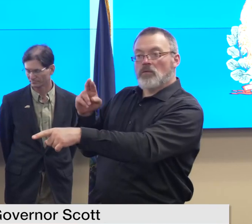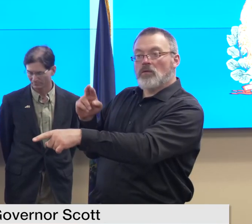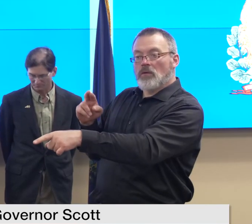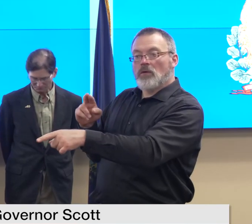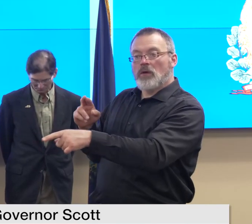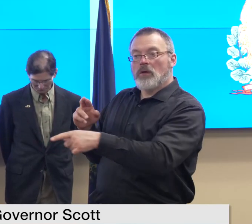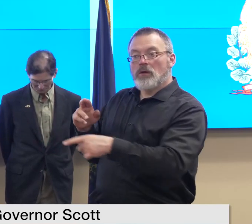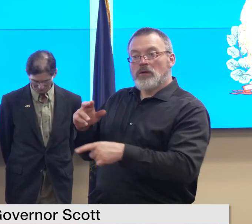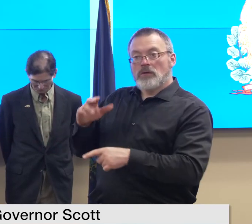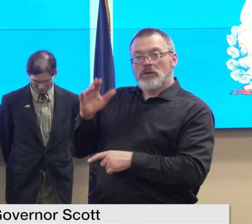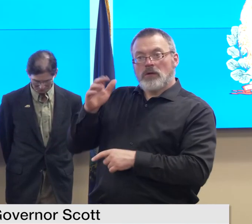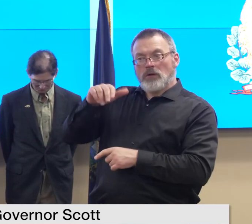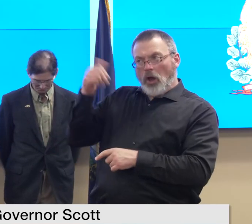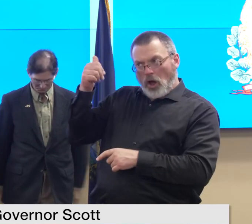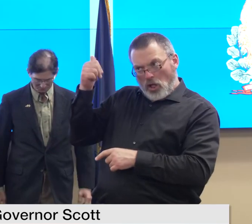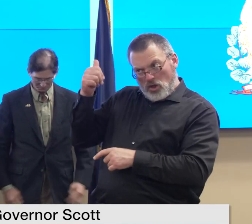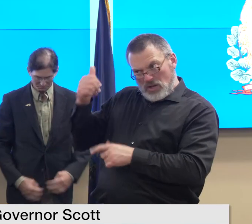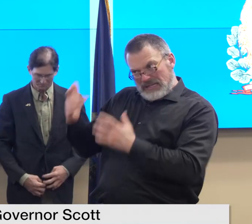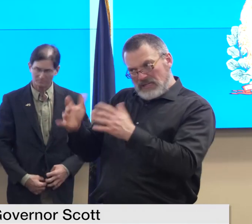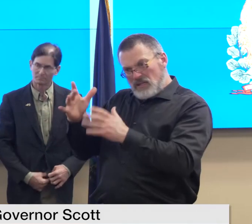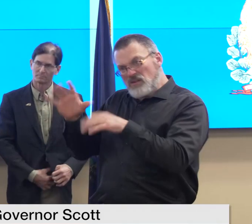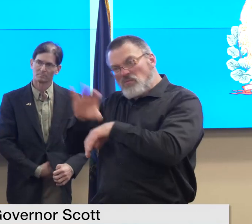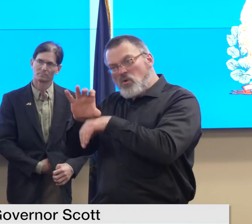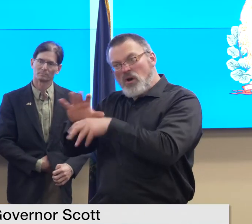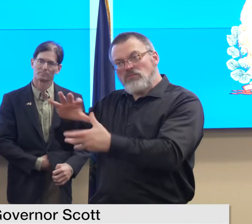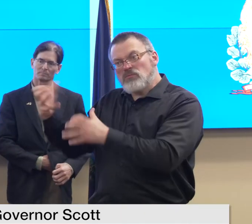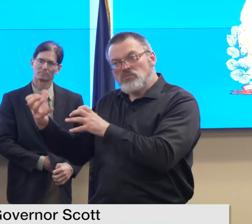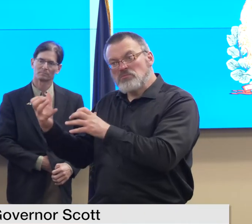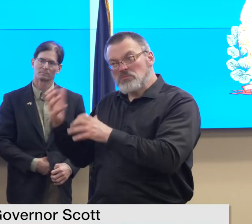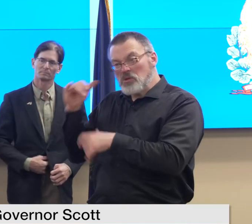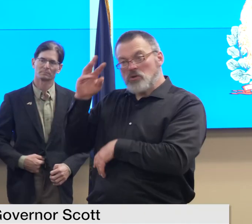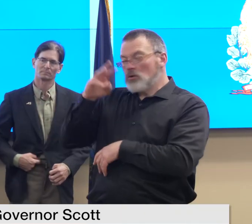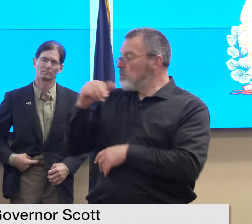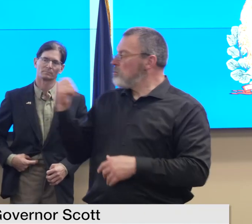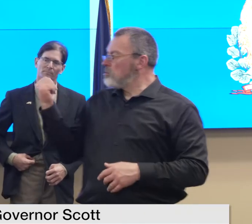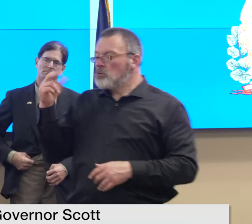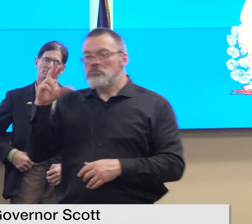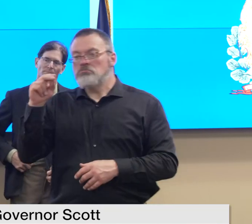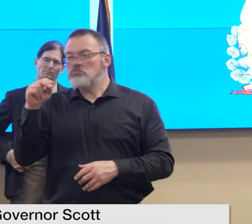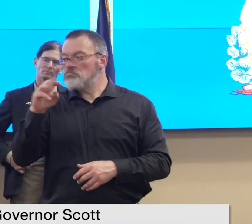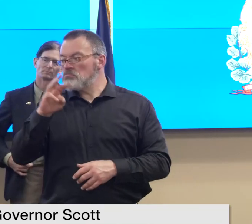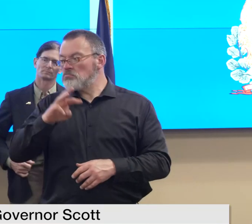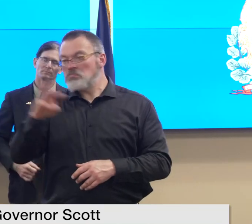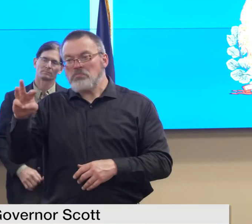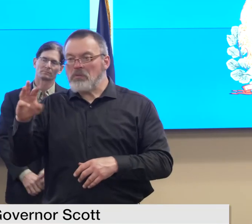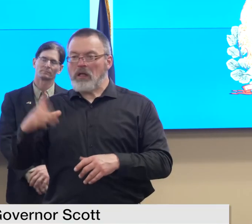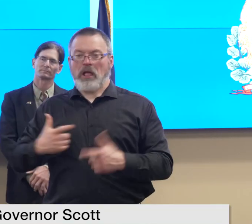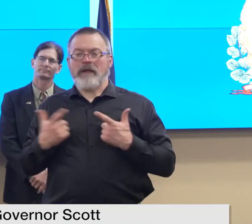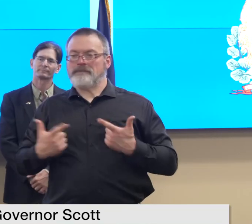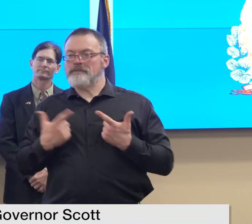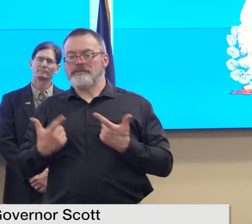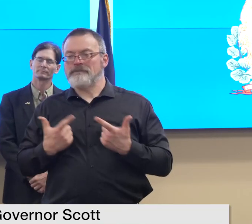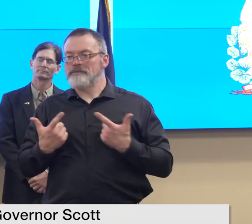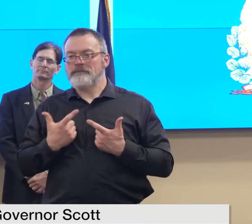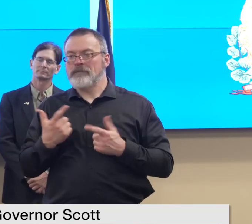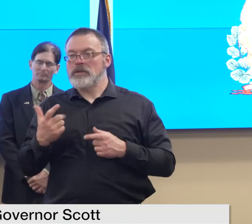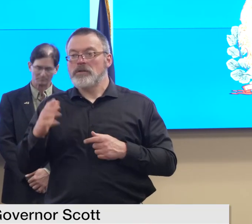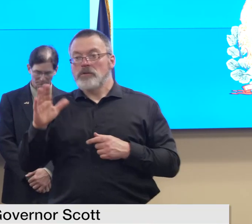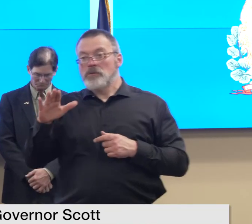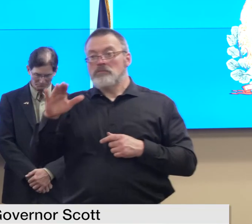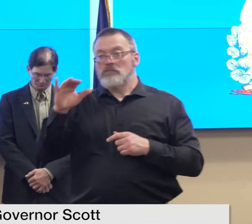not that we're aware of websites are not impacted at this time um again if things evolve